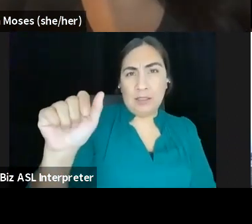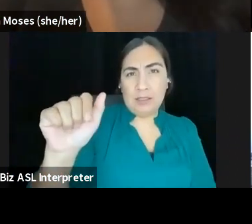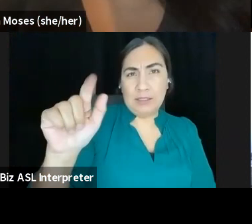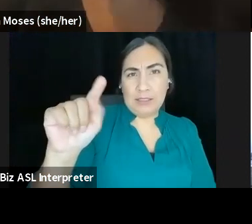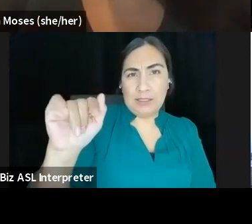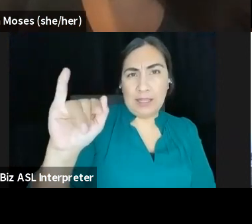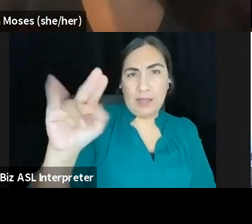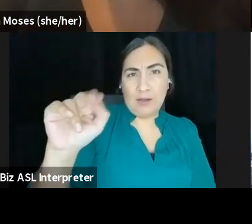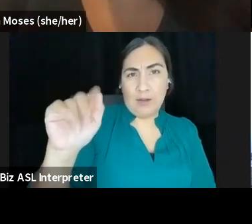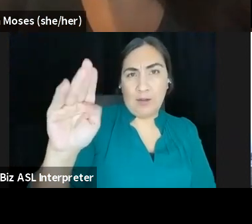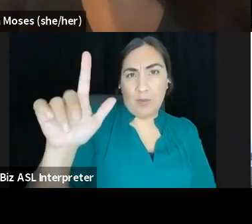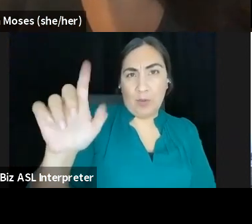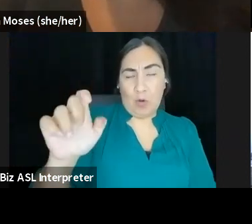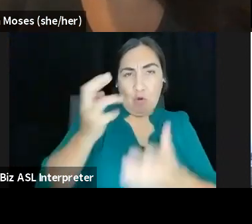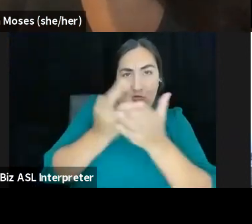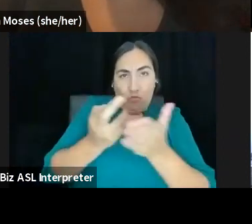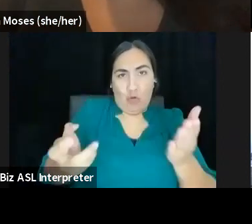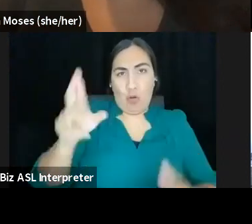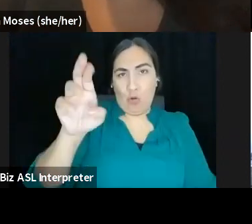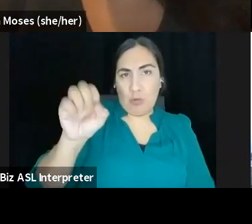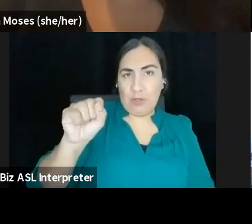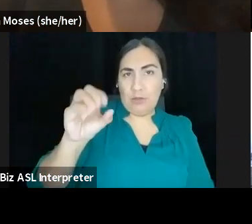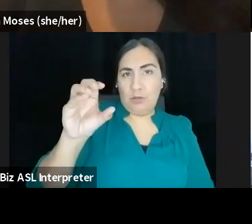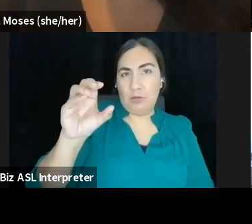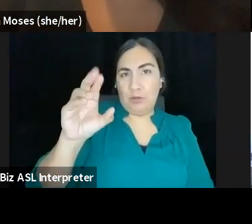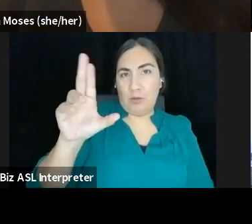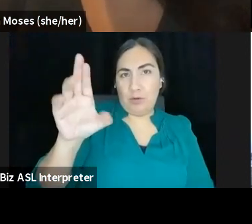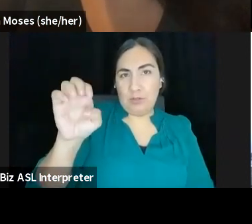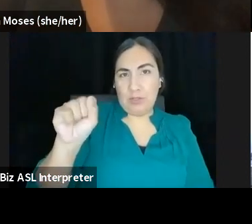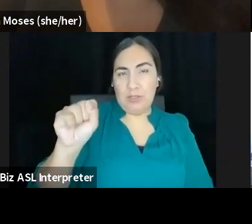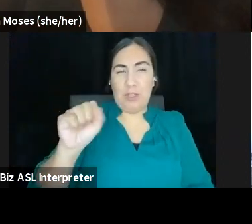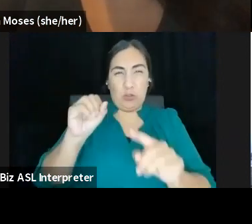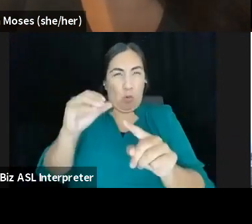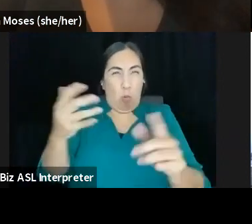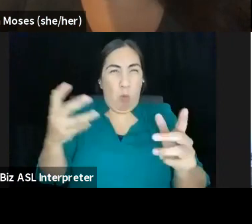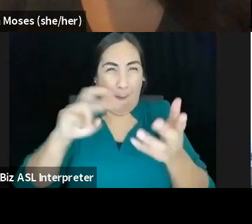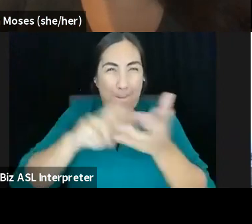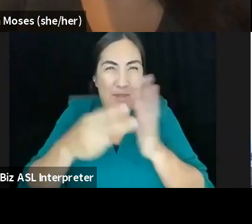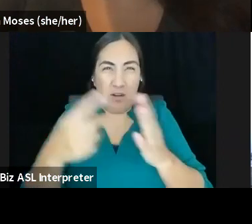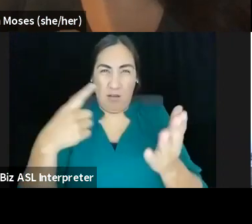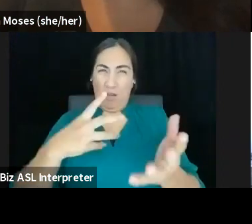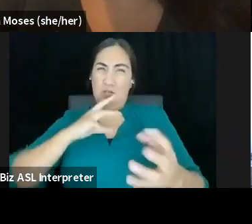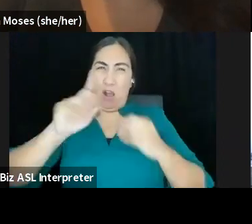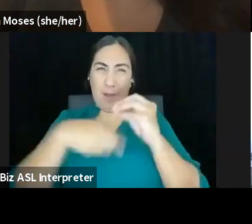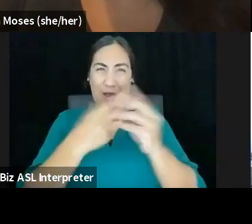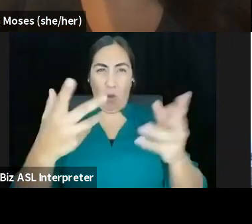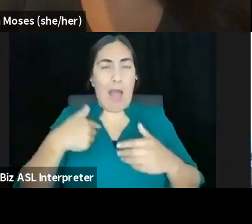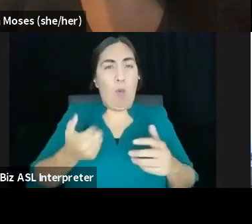Um, and, and like, I don't want to, I just want to like offer a little thing and then whoever else wants to jump in, please, please jump in. Um,